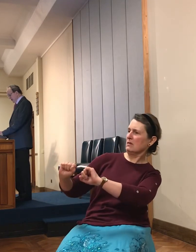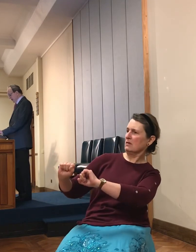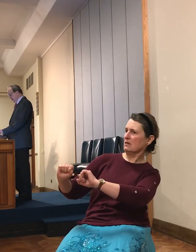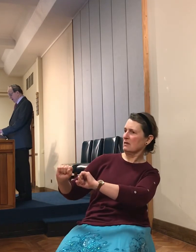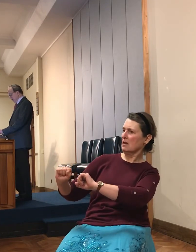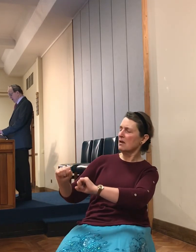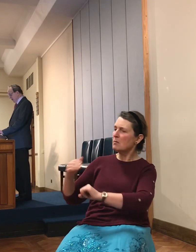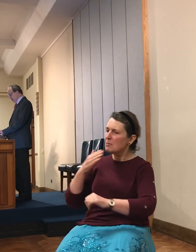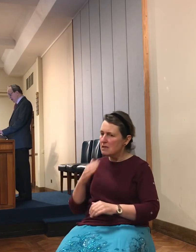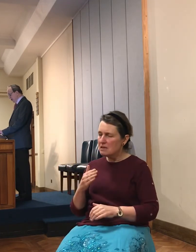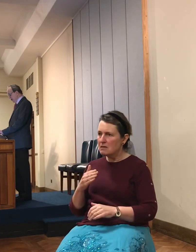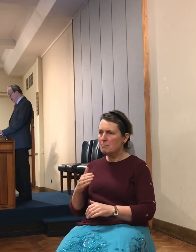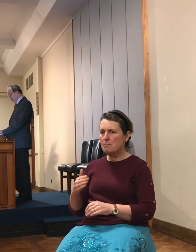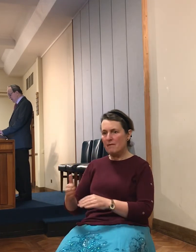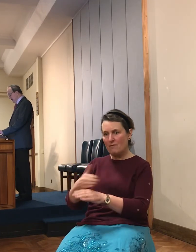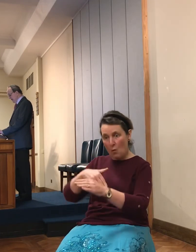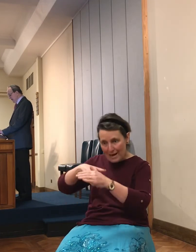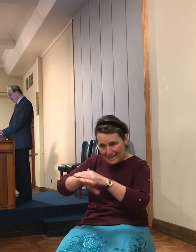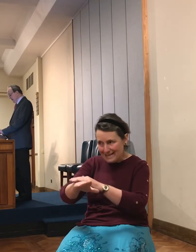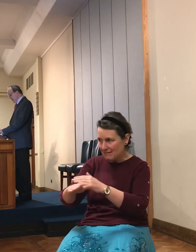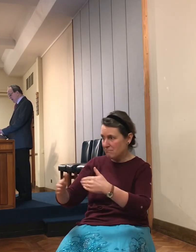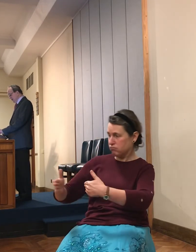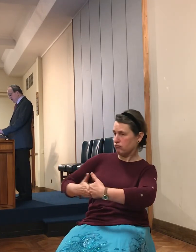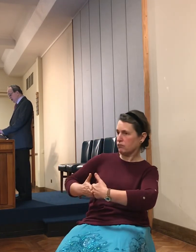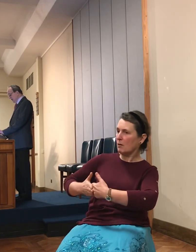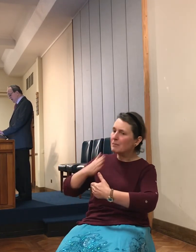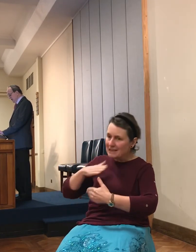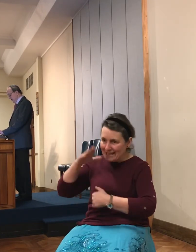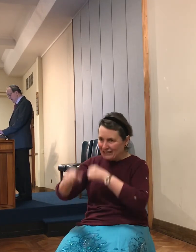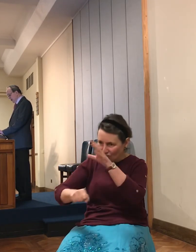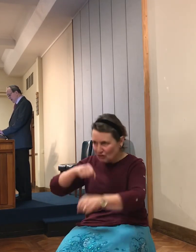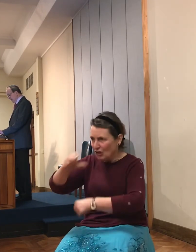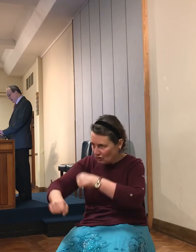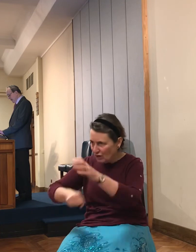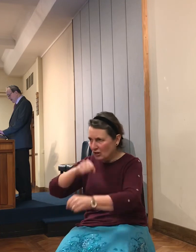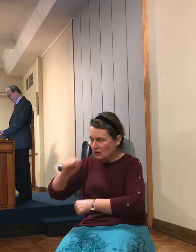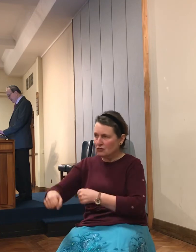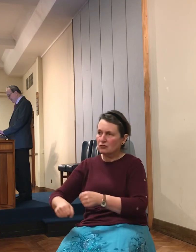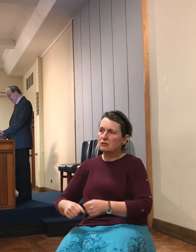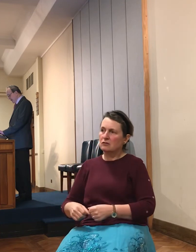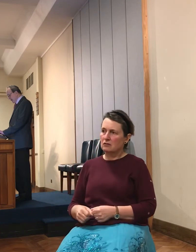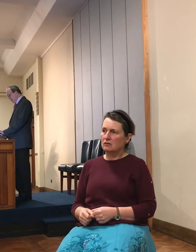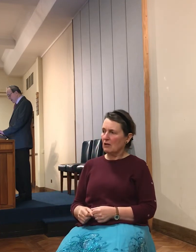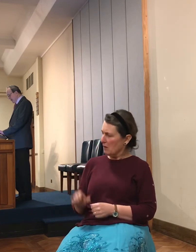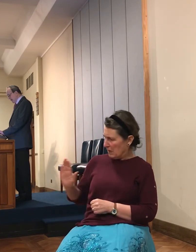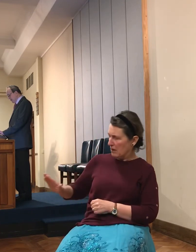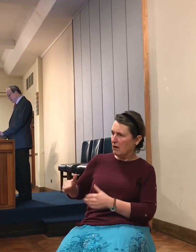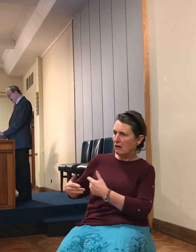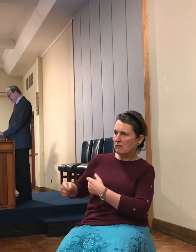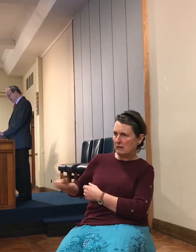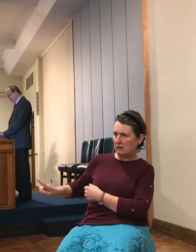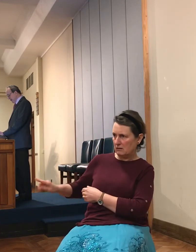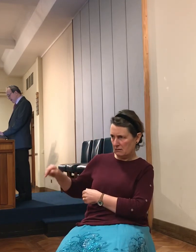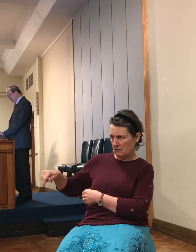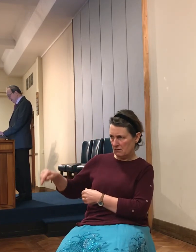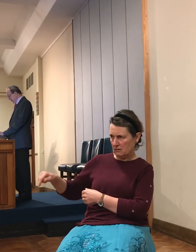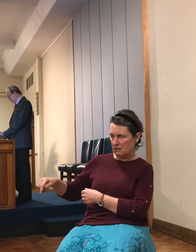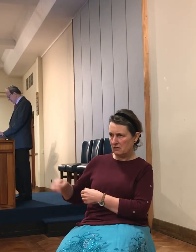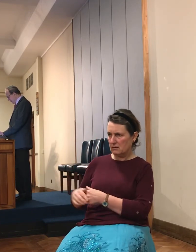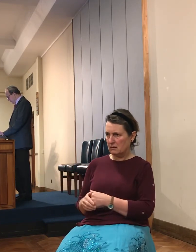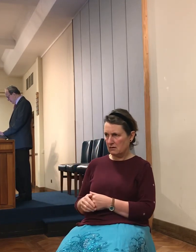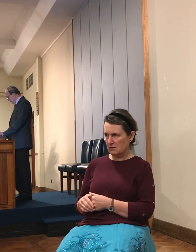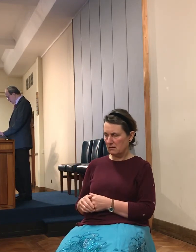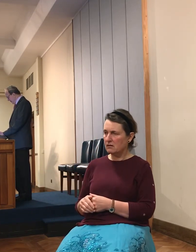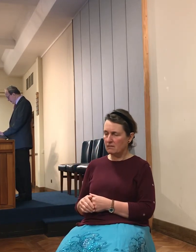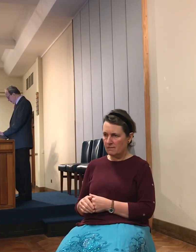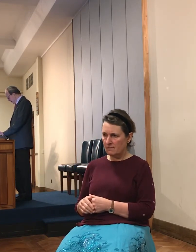So there's a more important job to be done before he can deal with the kings. But he comes back to the